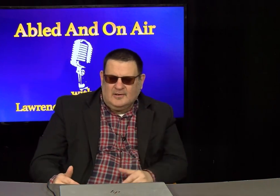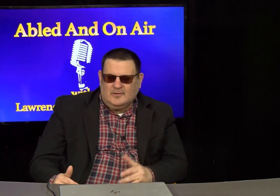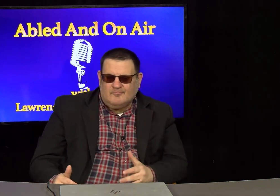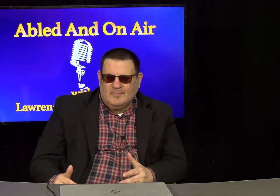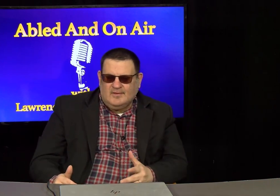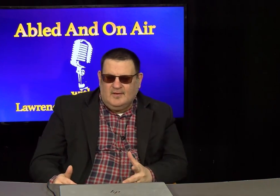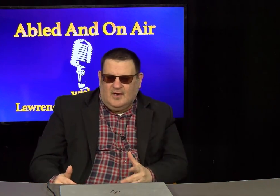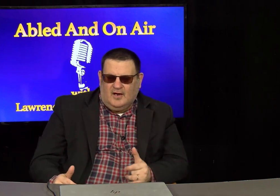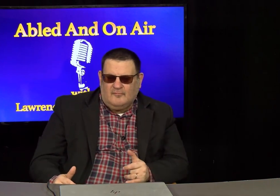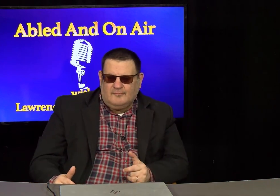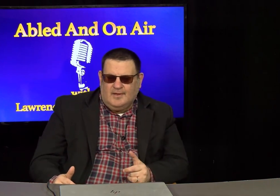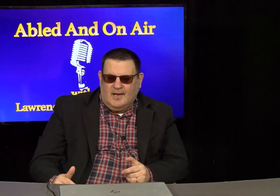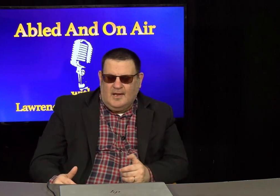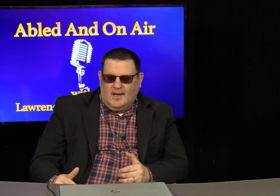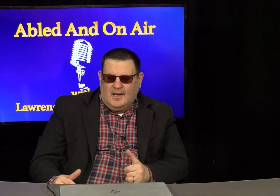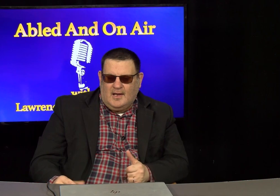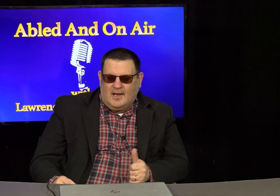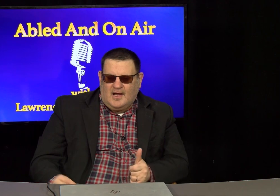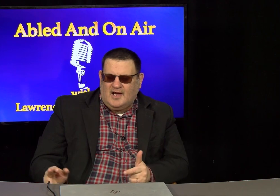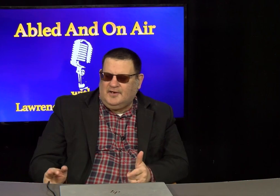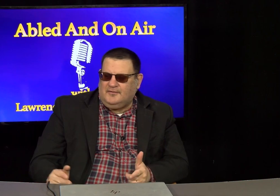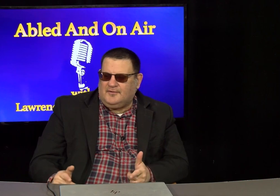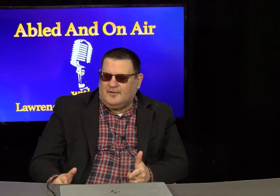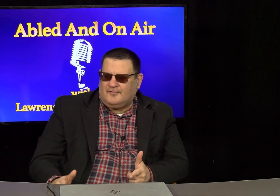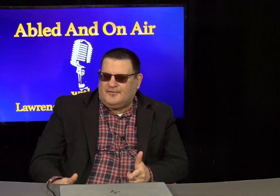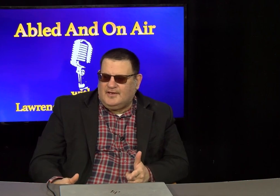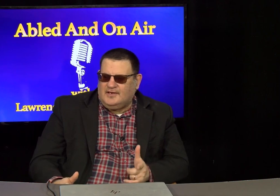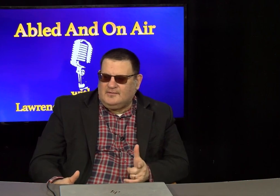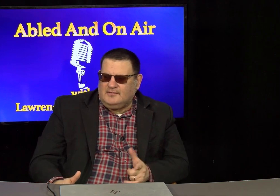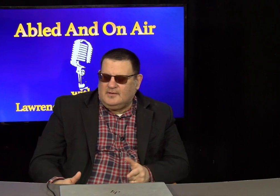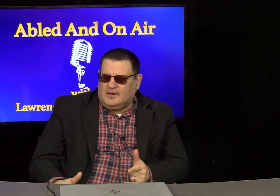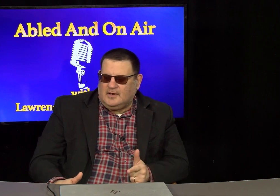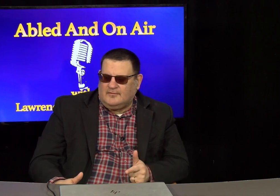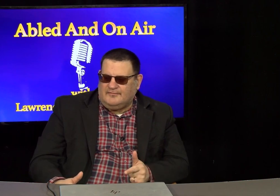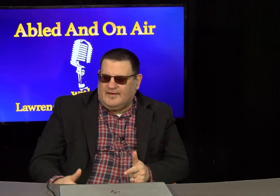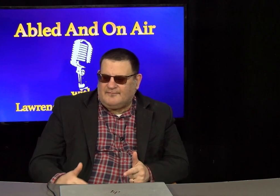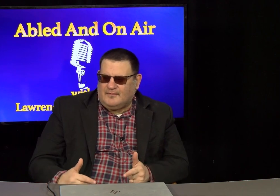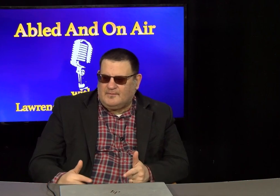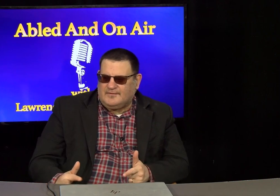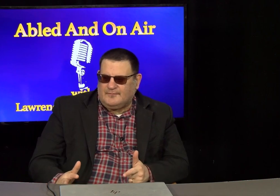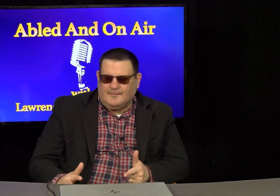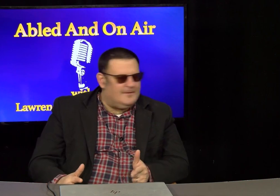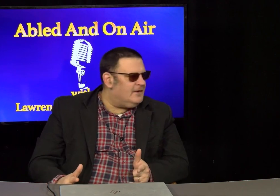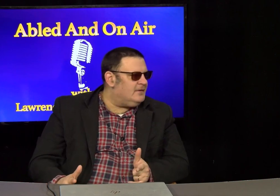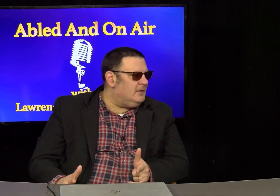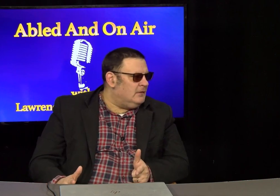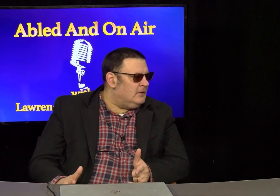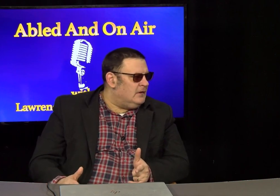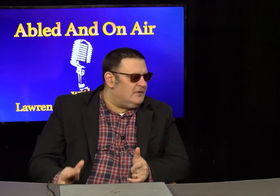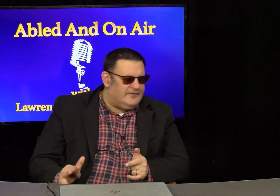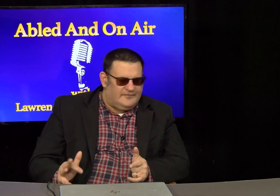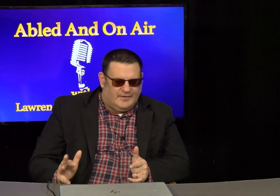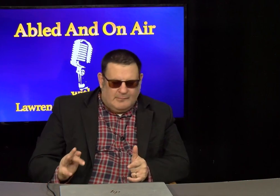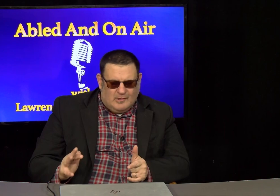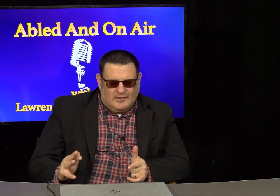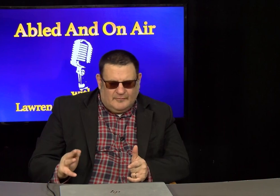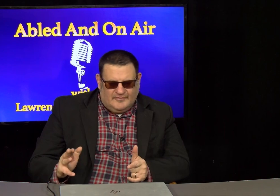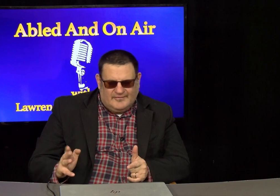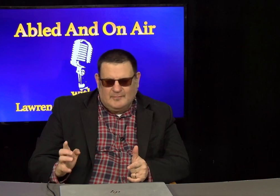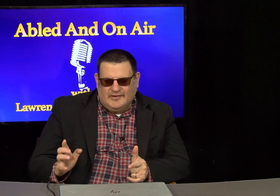how do you negotiate deaf services within? I mean, does the American with Disabilities